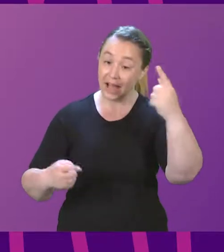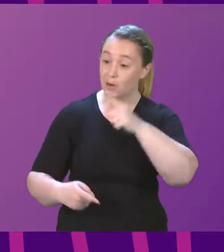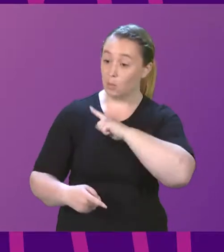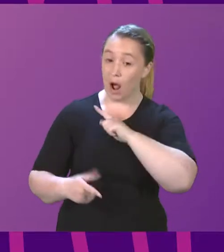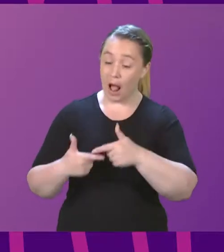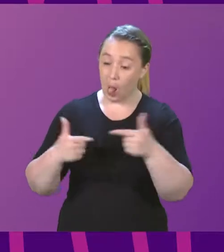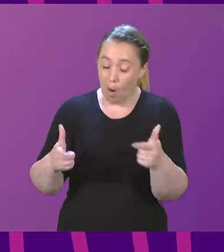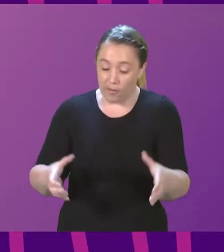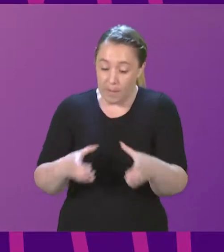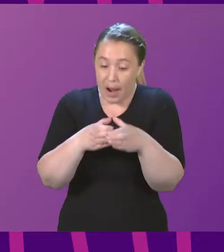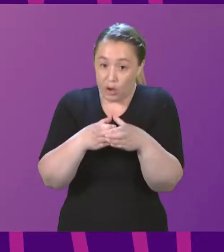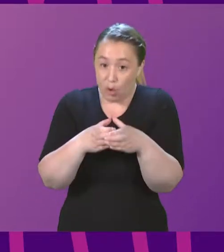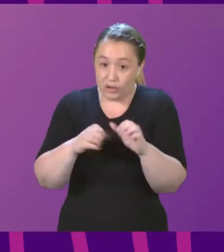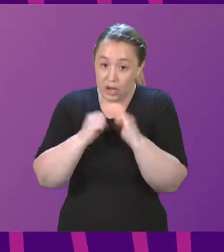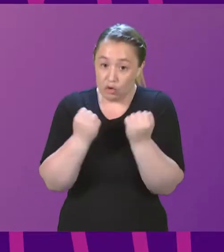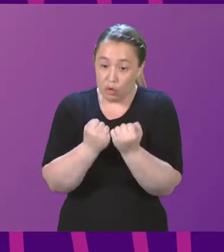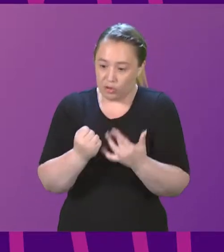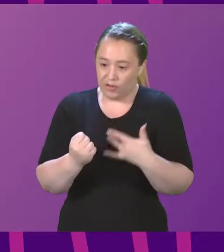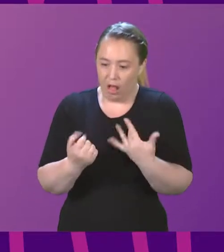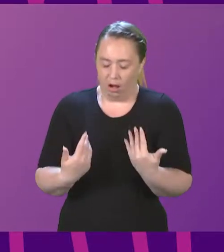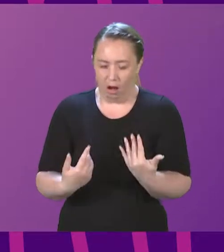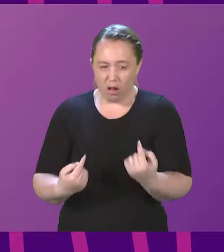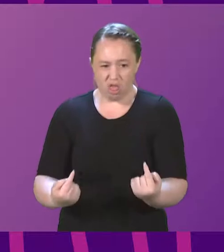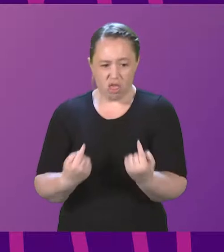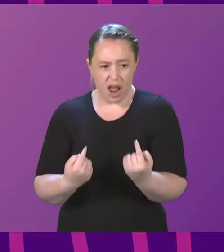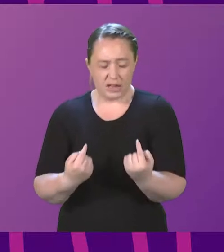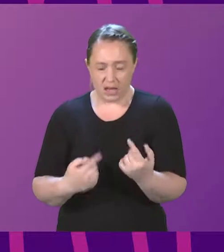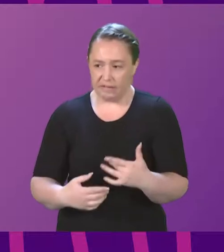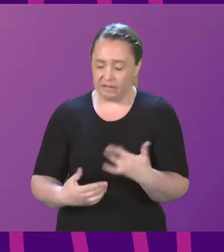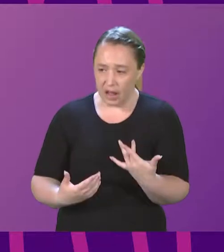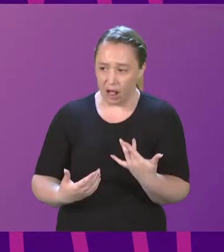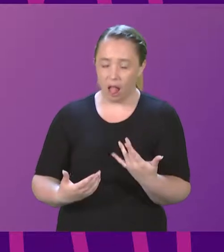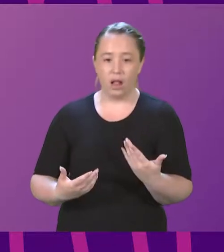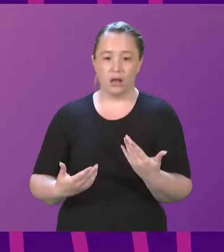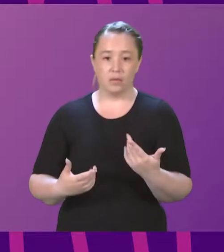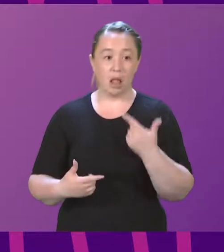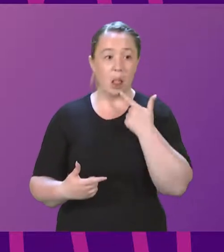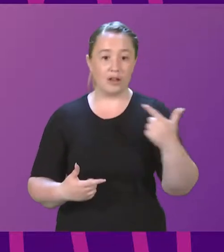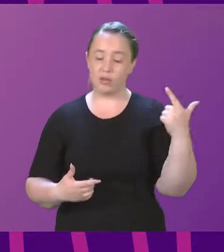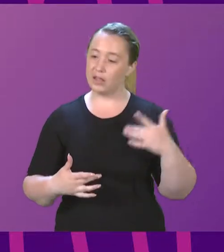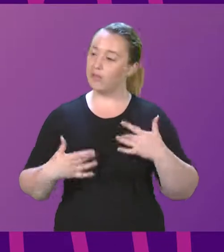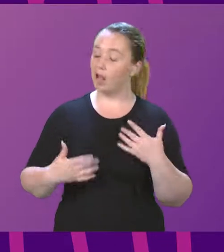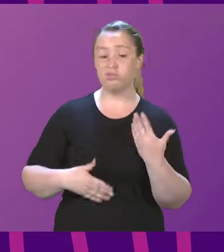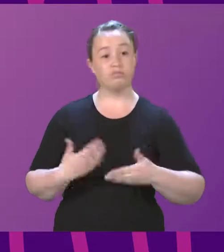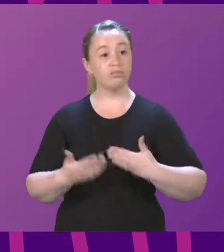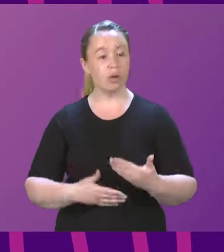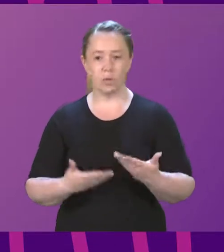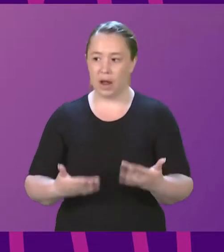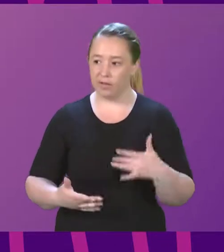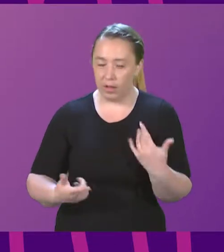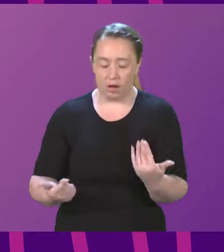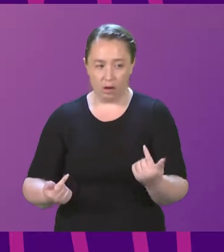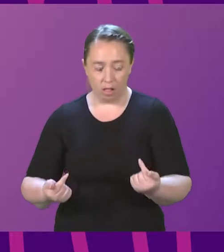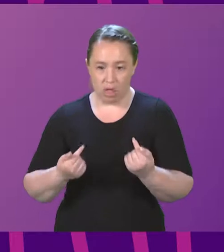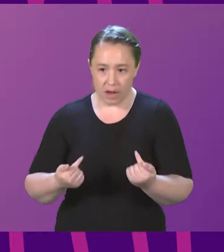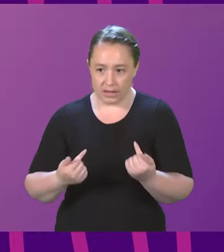minority groups are feeling more threatened today than they felt this time last week. Rachel Hamilton.